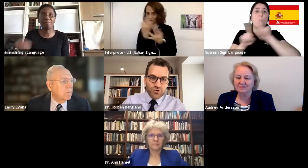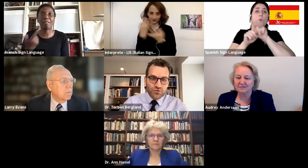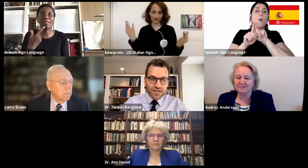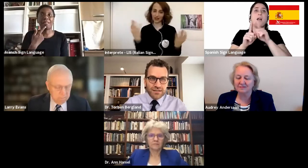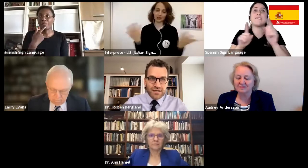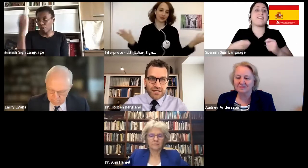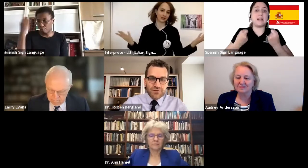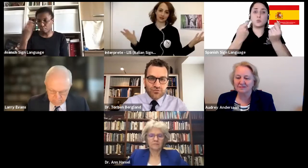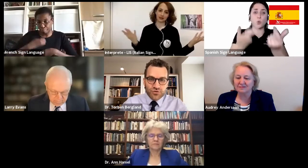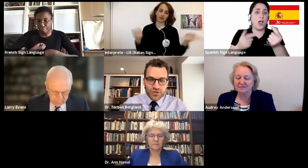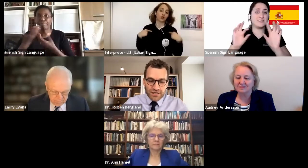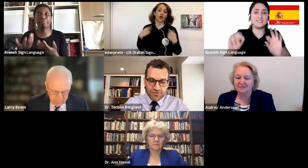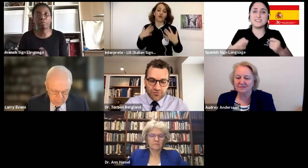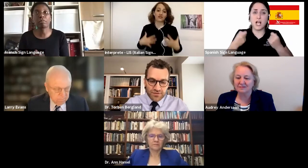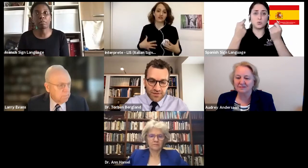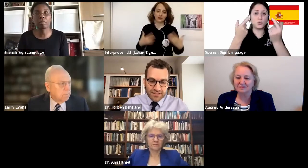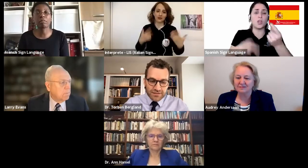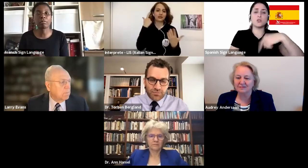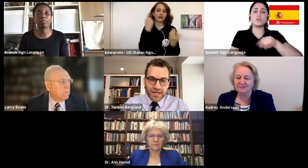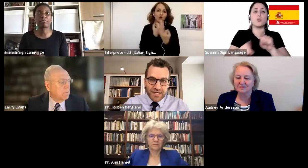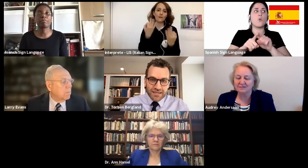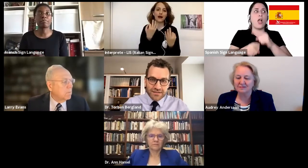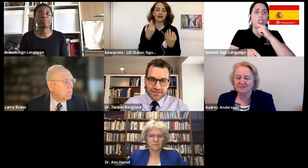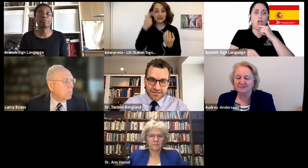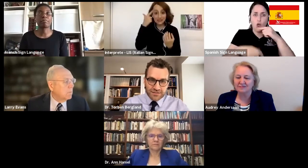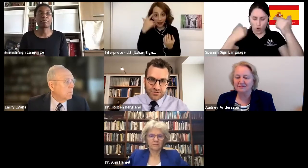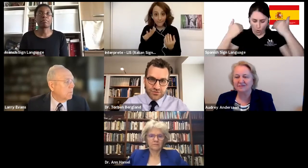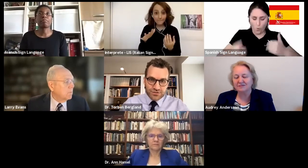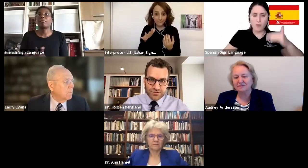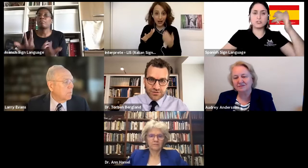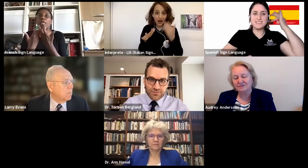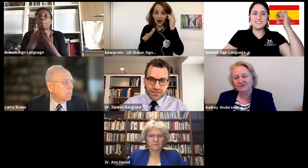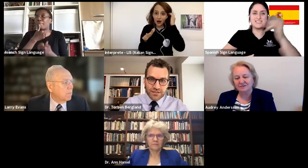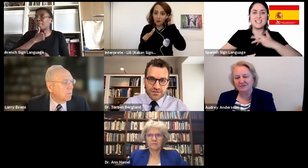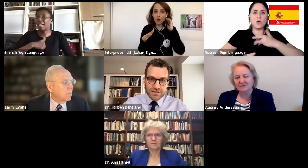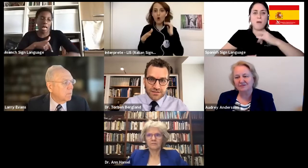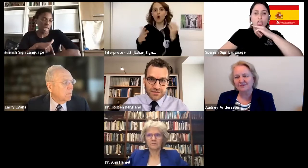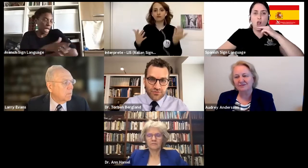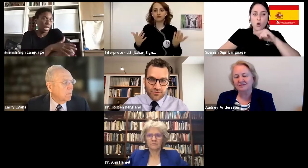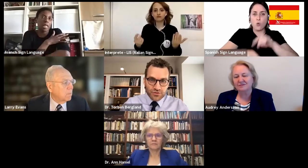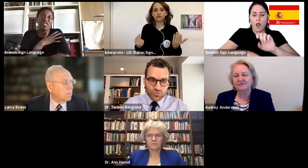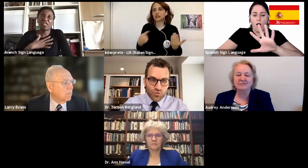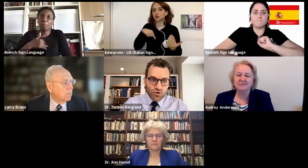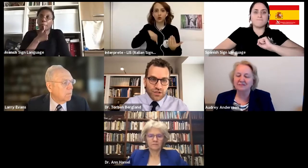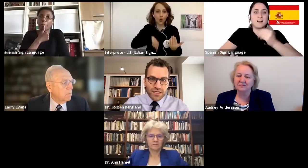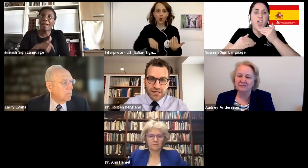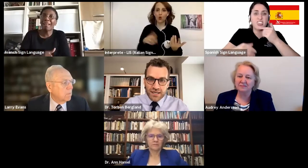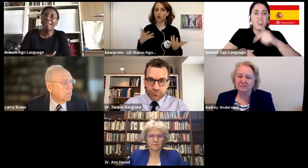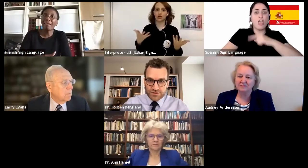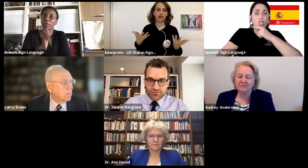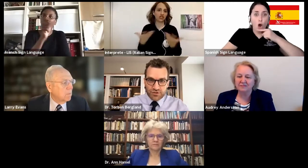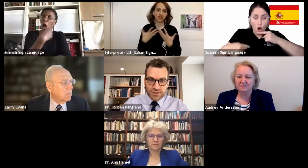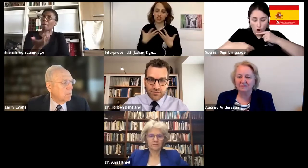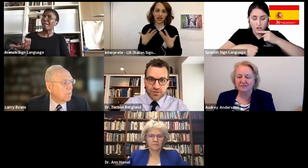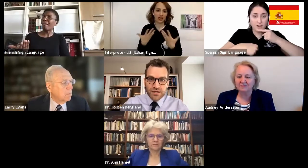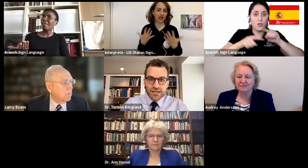we know that that if, if that pain sensor system is isn't doesn't work, like in